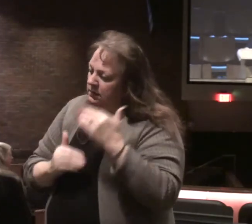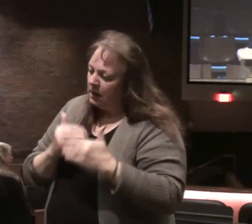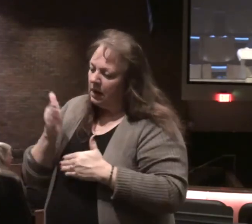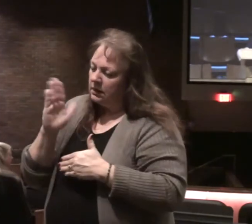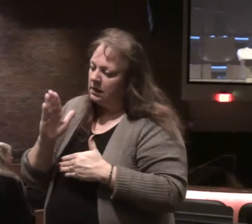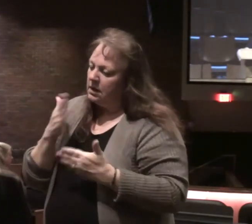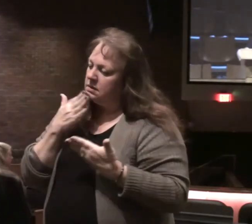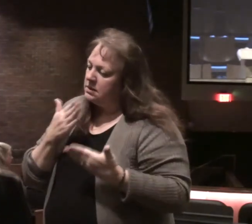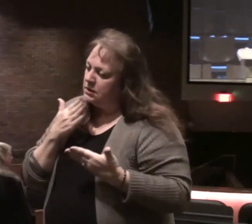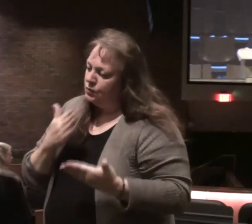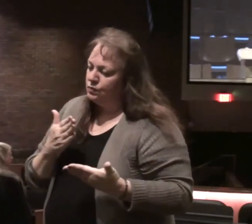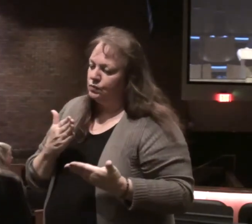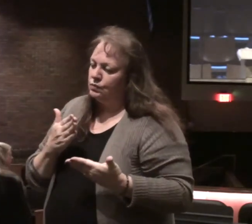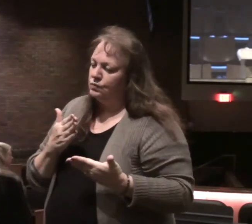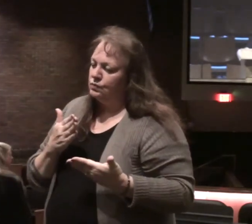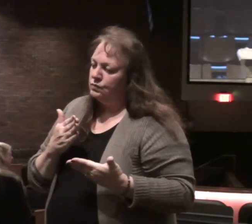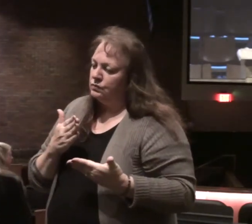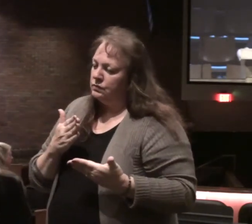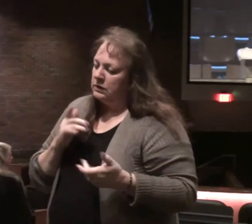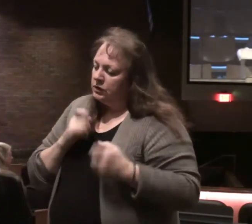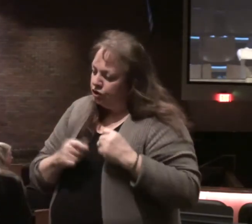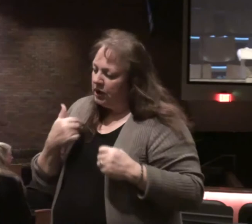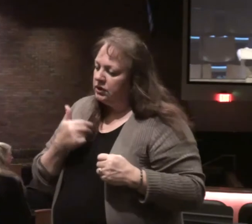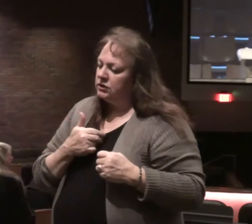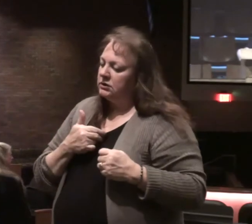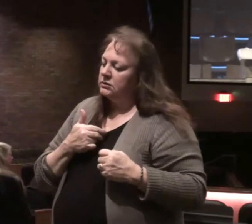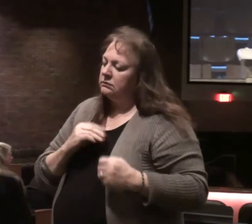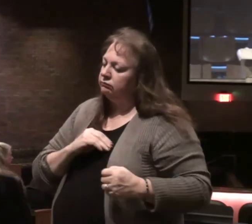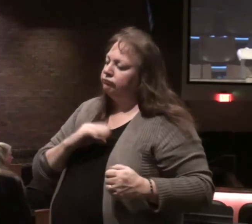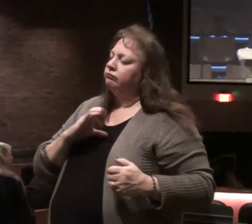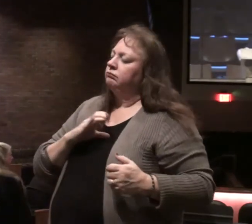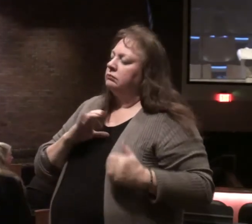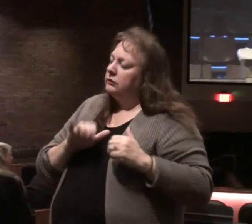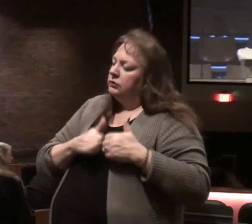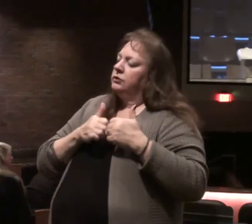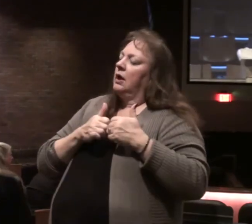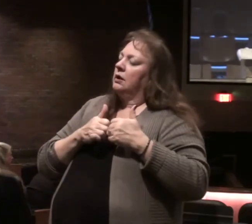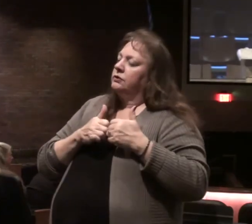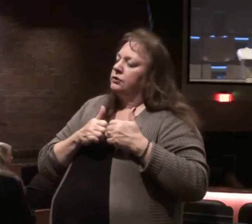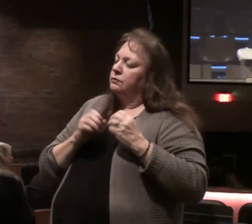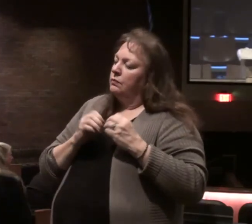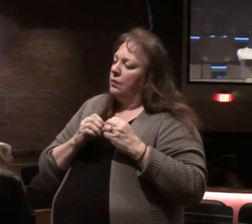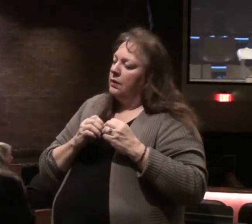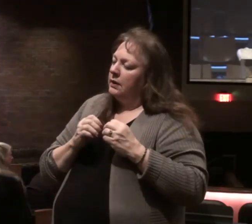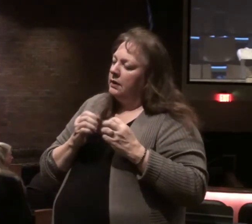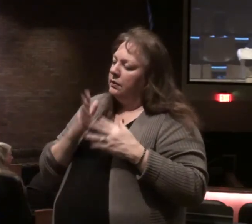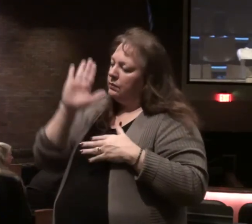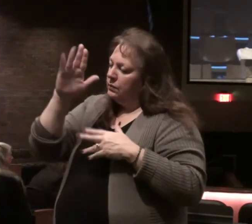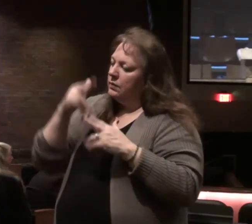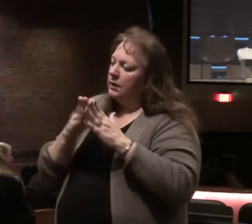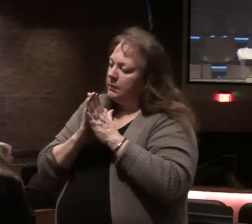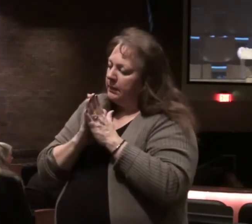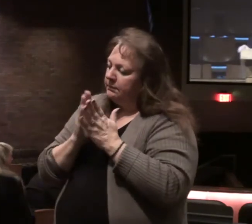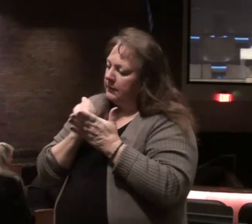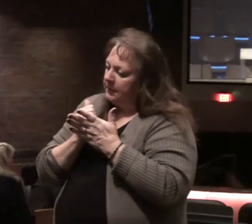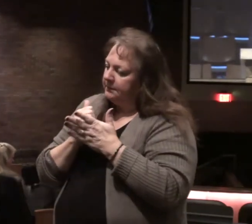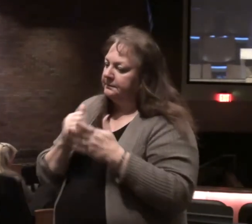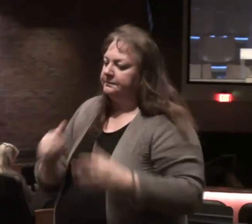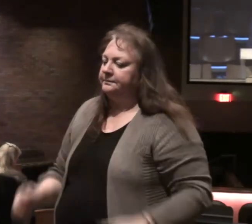thank you for your provisions may you change us may you encourage us may you challenge us through your word we pray in Christ's name amen